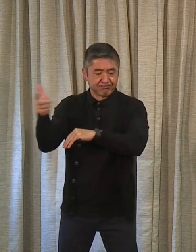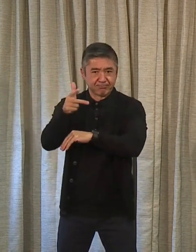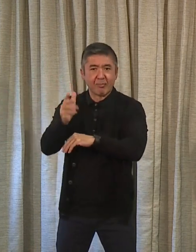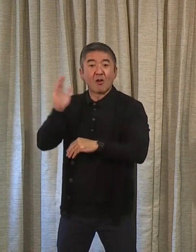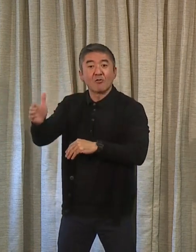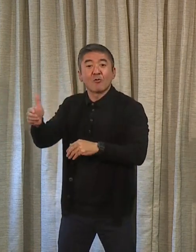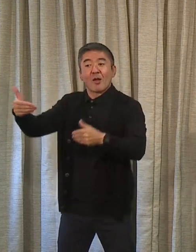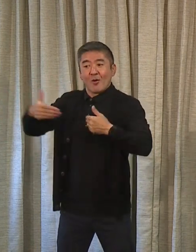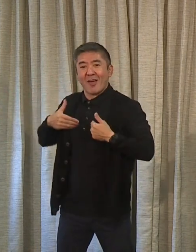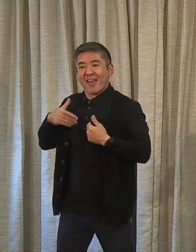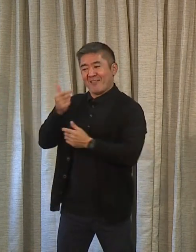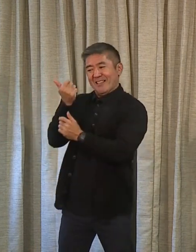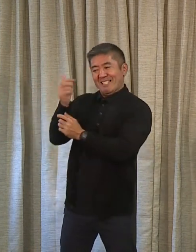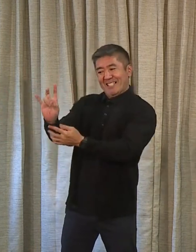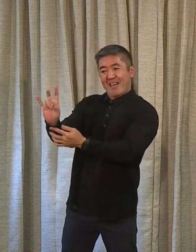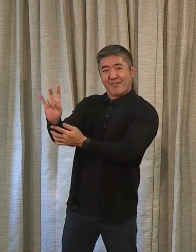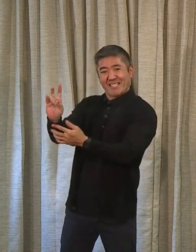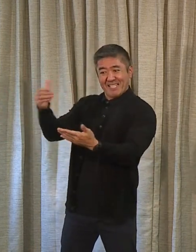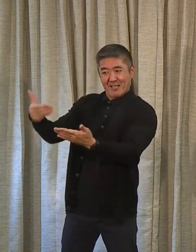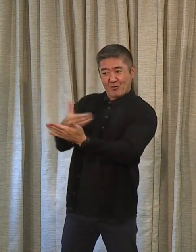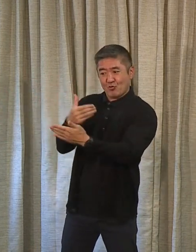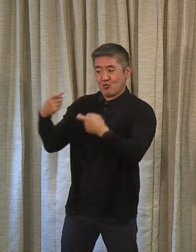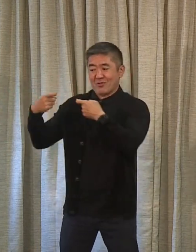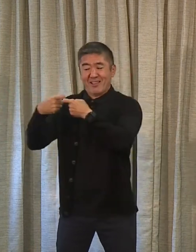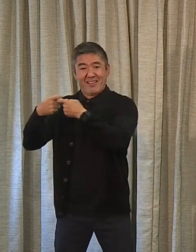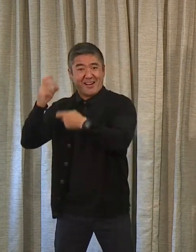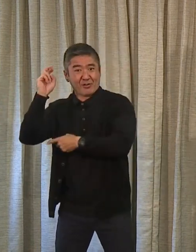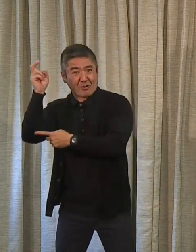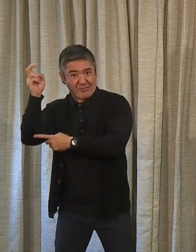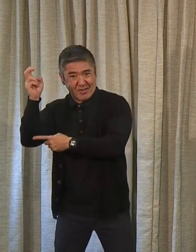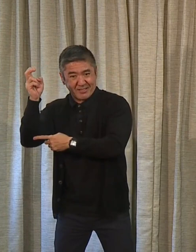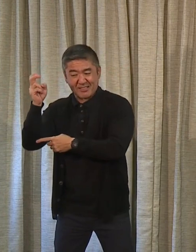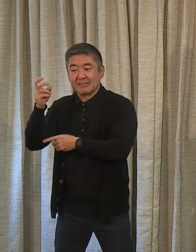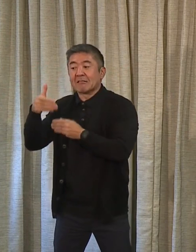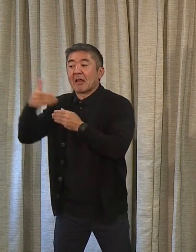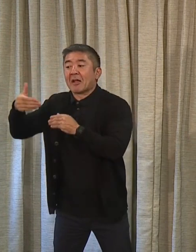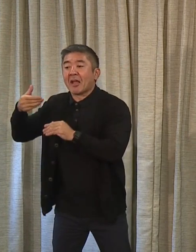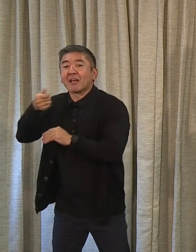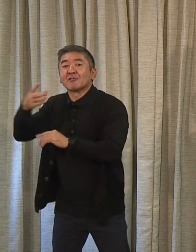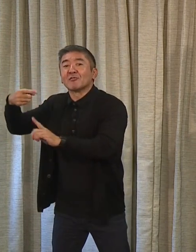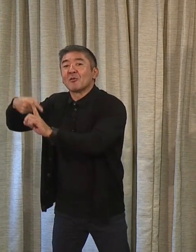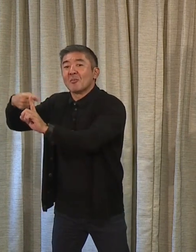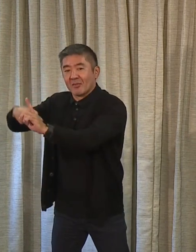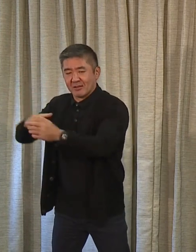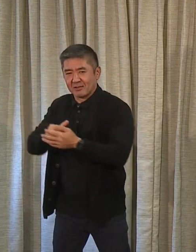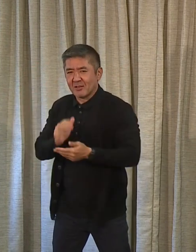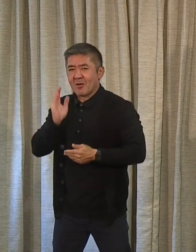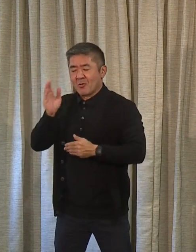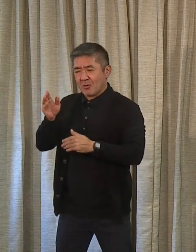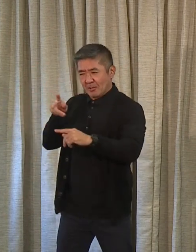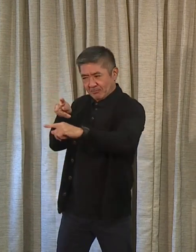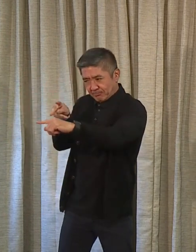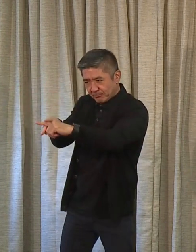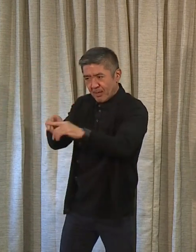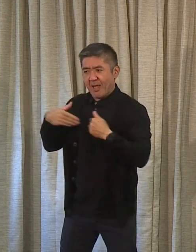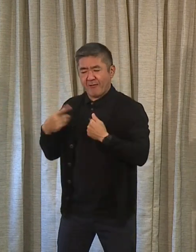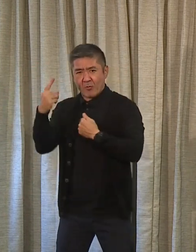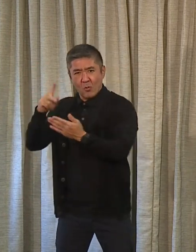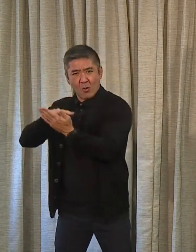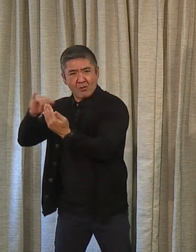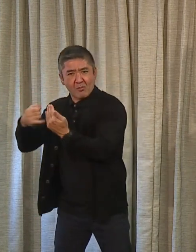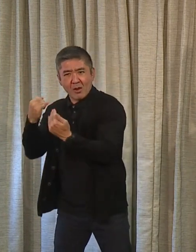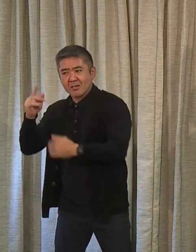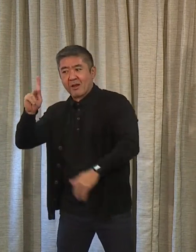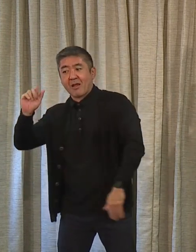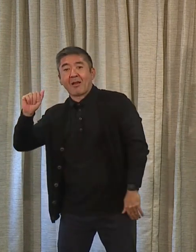17 new electric buses in the months to come. And we are putting in electrification. We have one project going at the